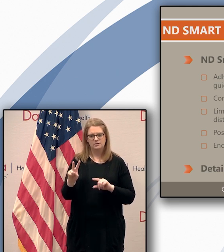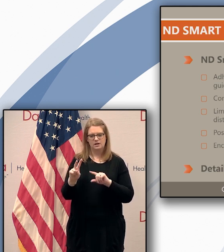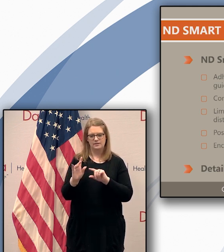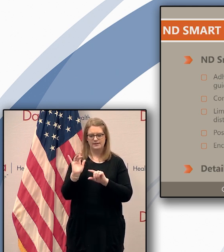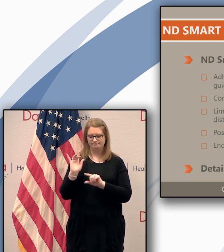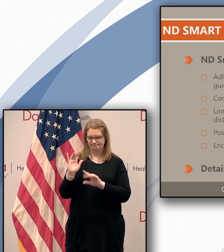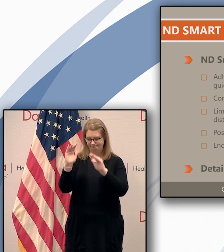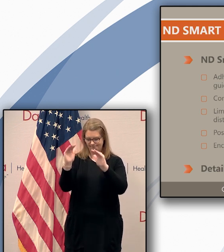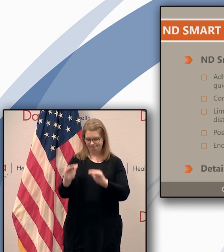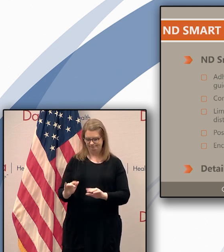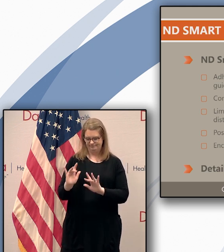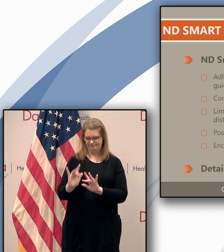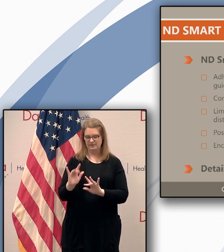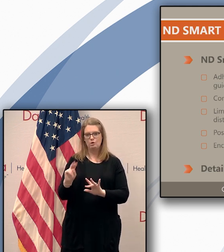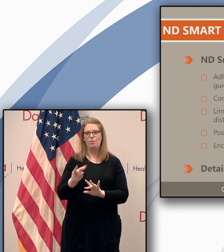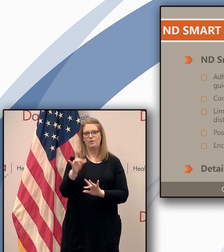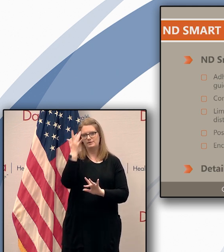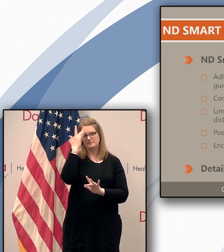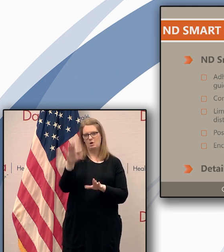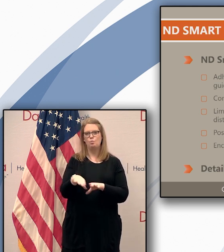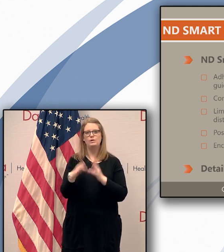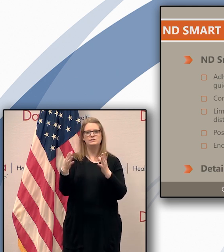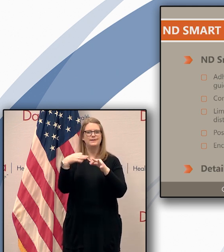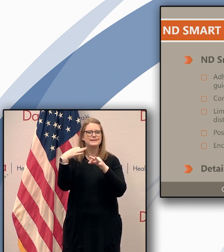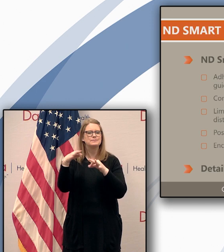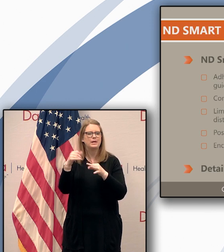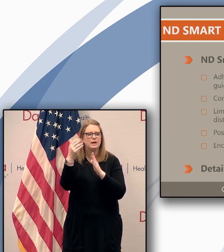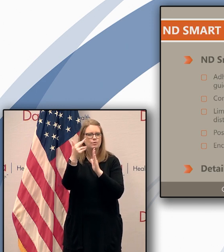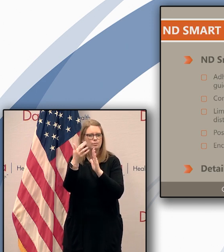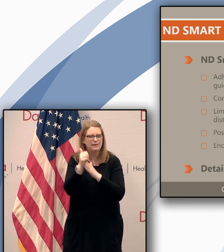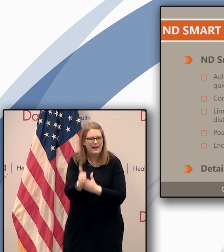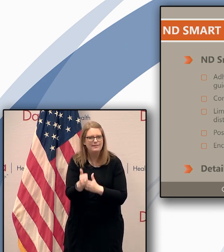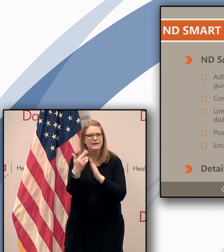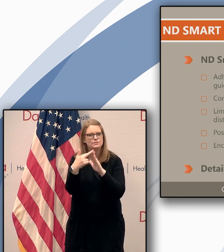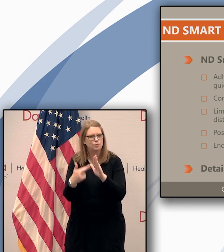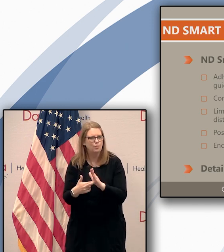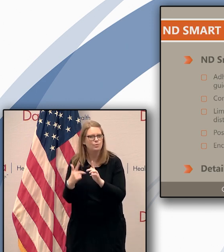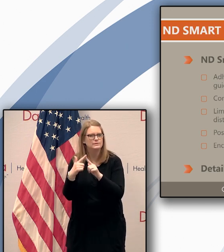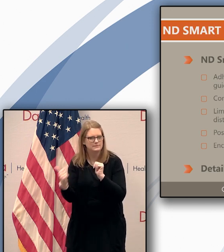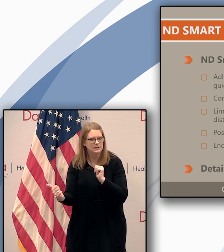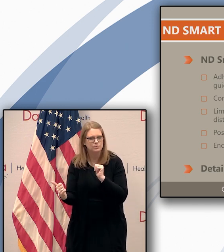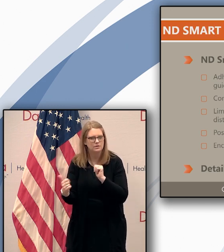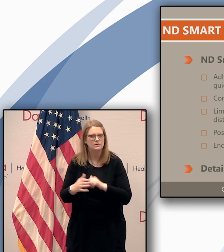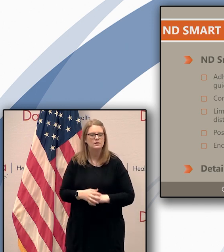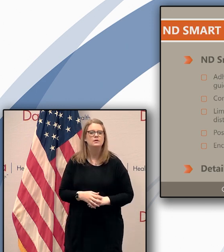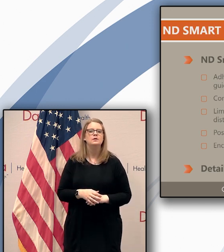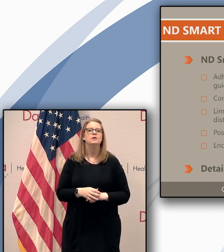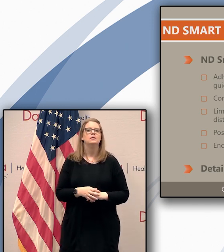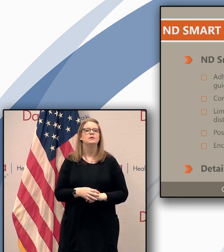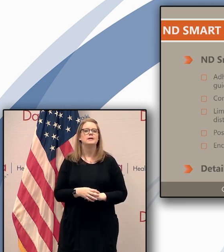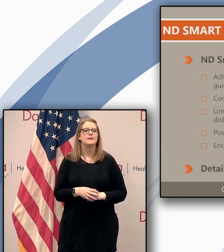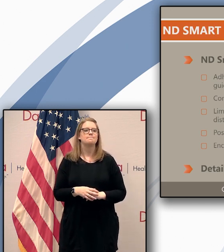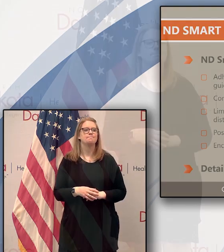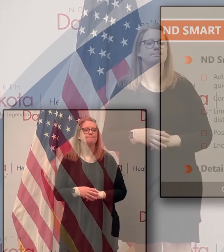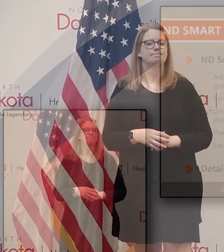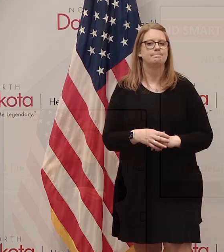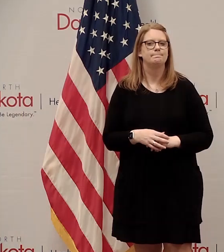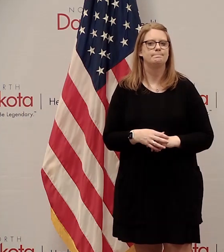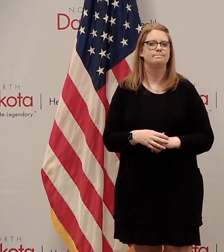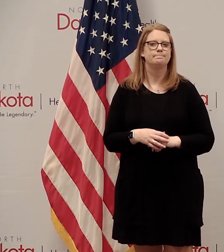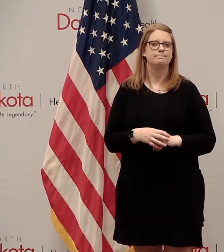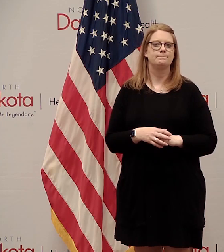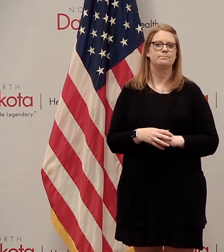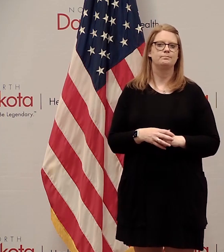dakota smart restart uh we are one uh we're